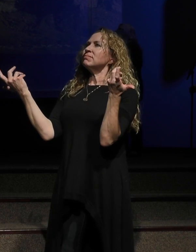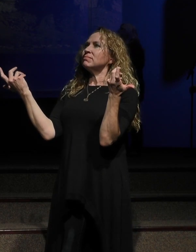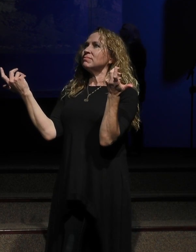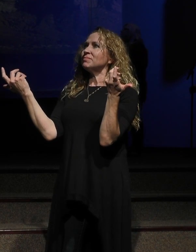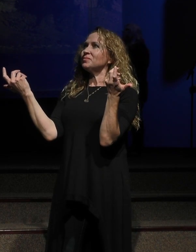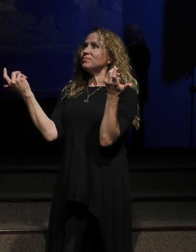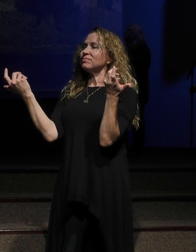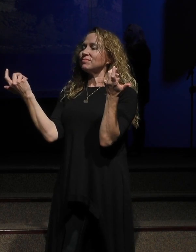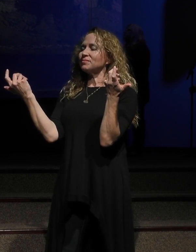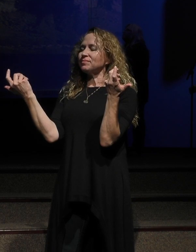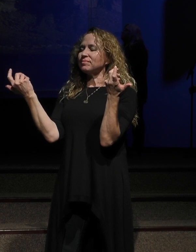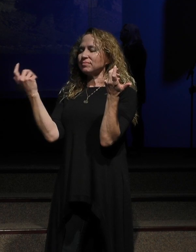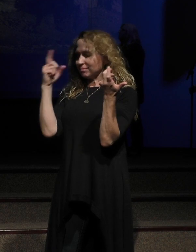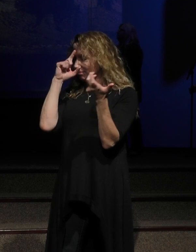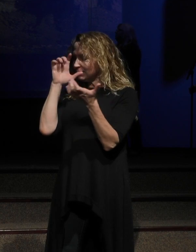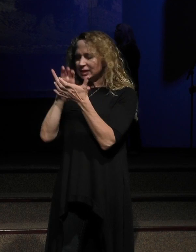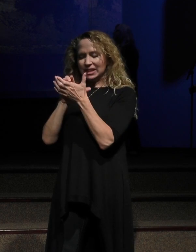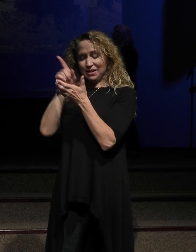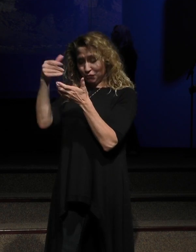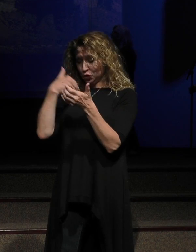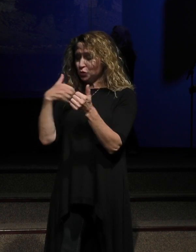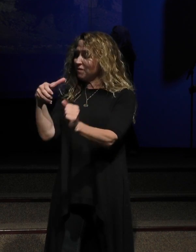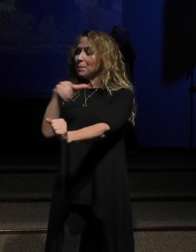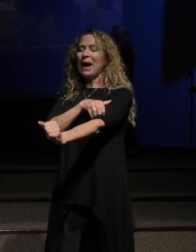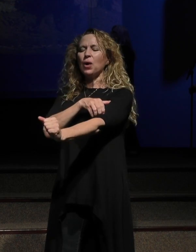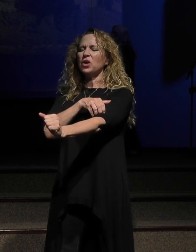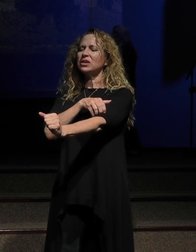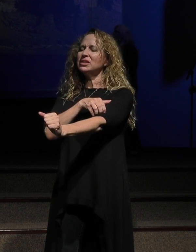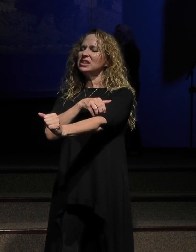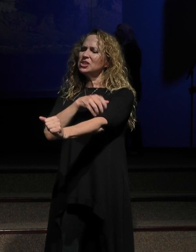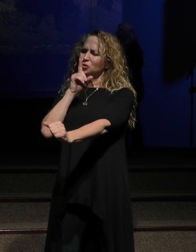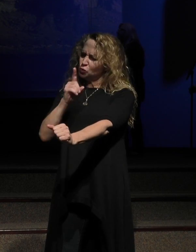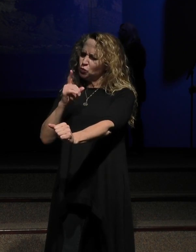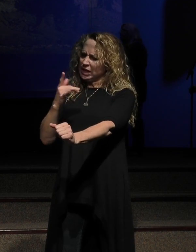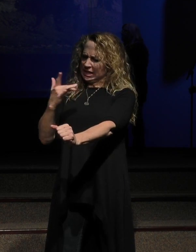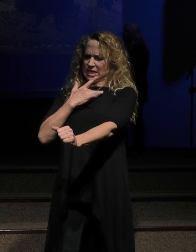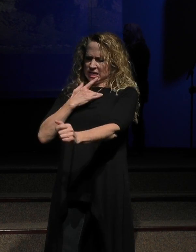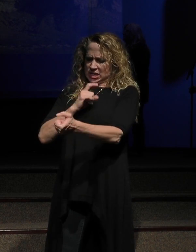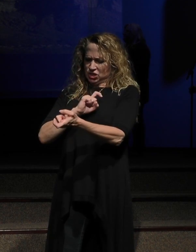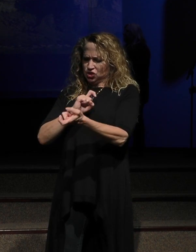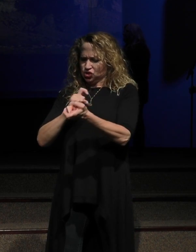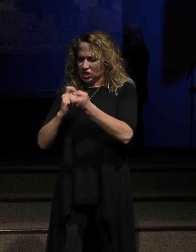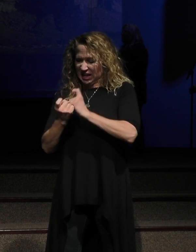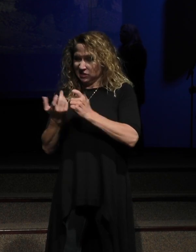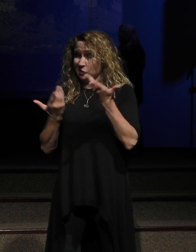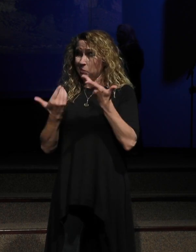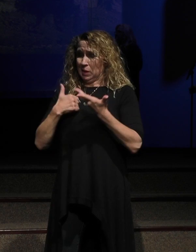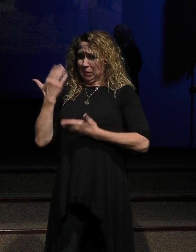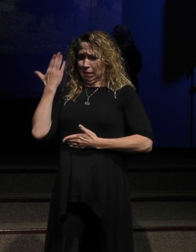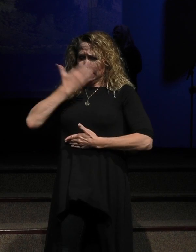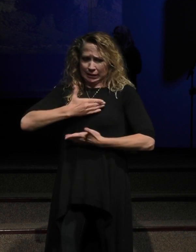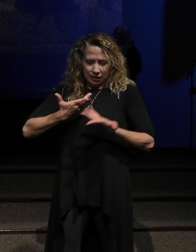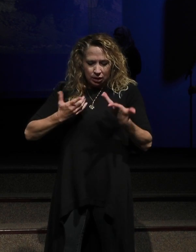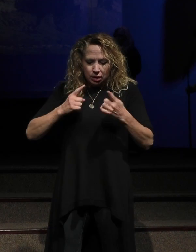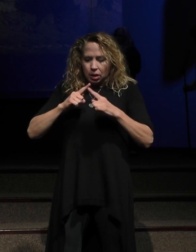And we would say, God, we believe you have the power to work in our lives. Even when we don't see it, even when, even when we're not even sure you're there, we believe that you're there and we